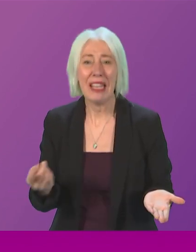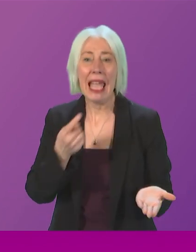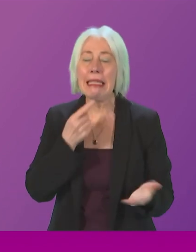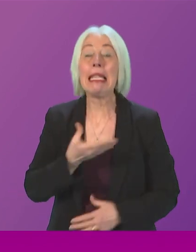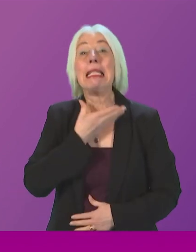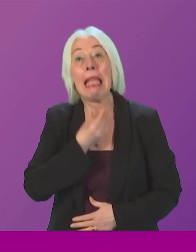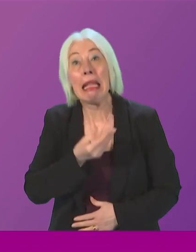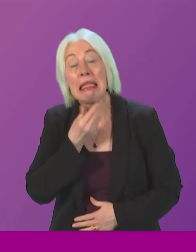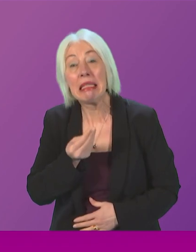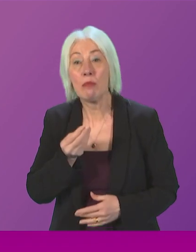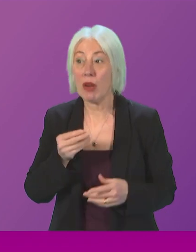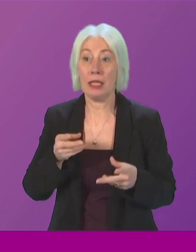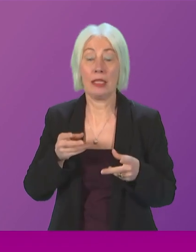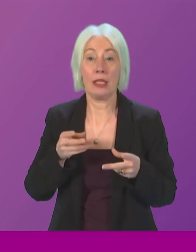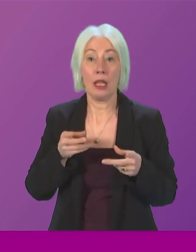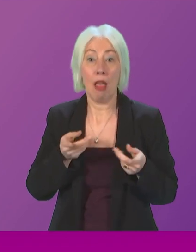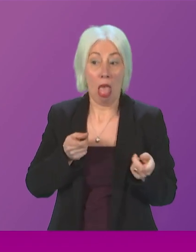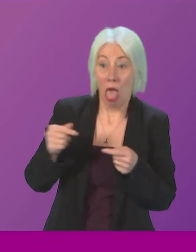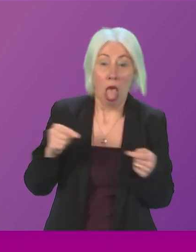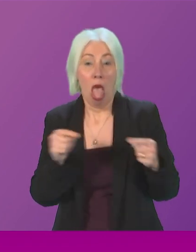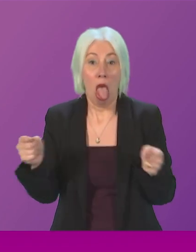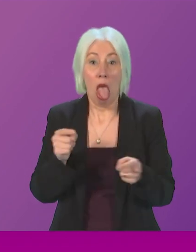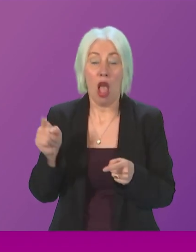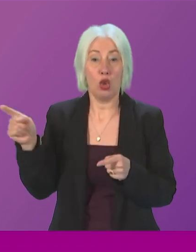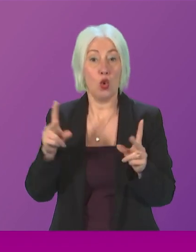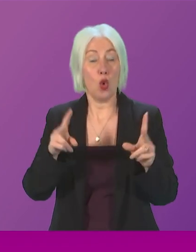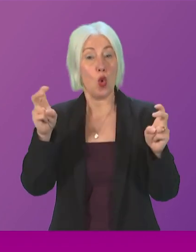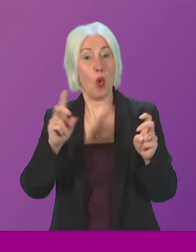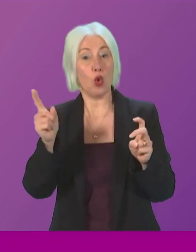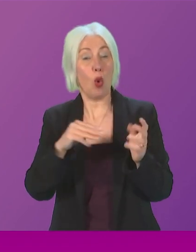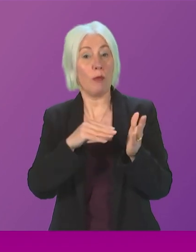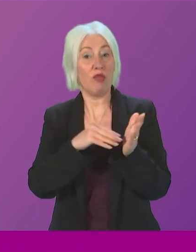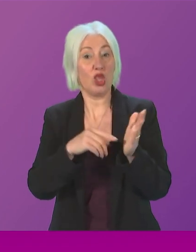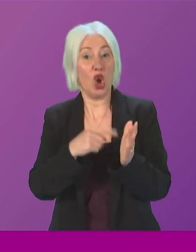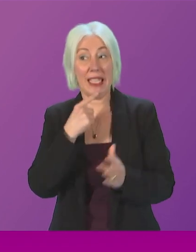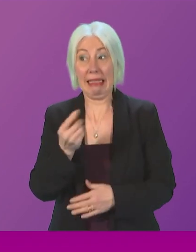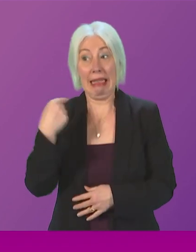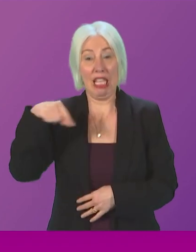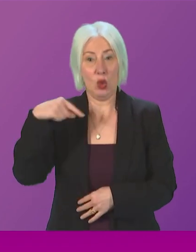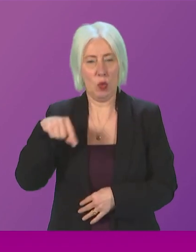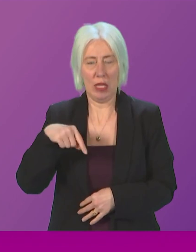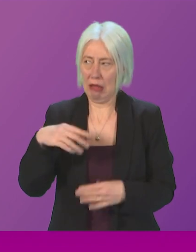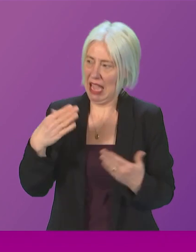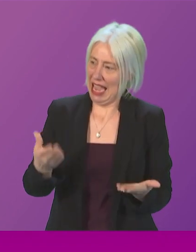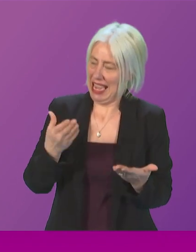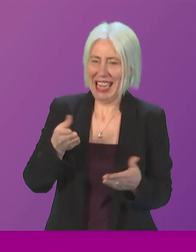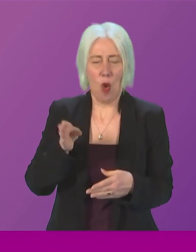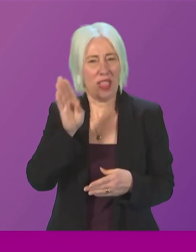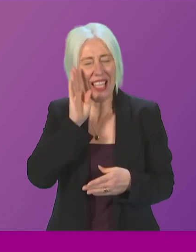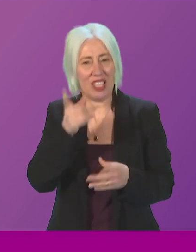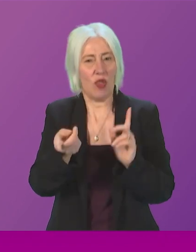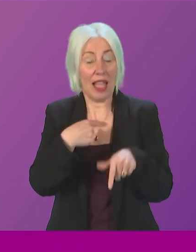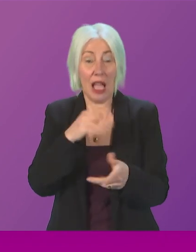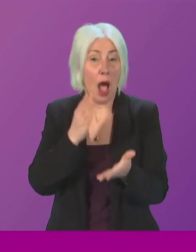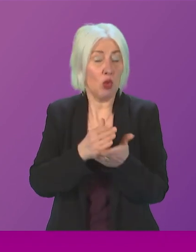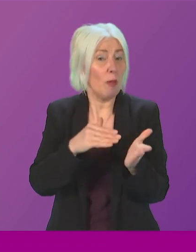desperate tactic by me to quote his own minister. And listening to that answer, I'm pretty sure Marie Todd still can't